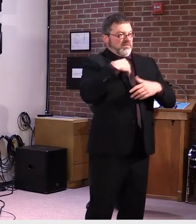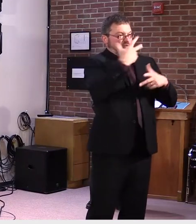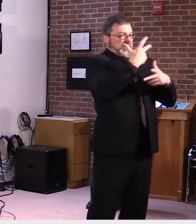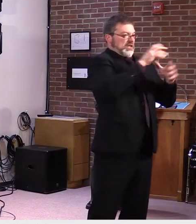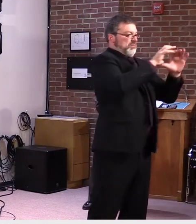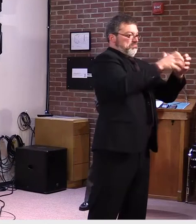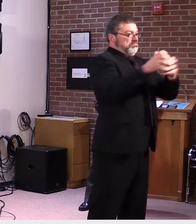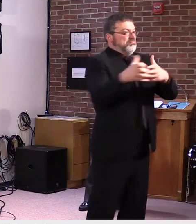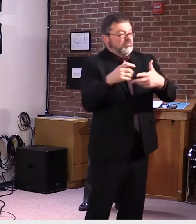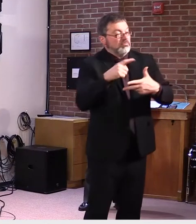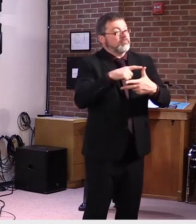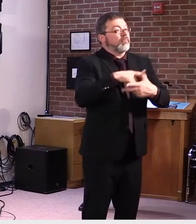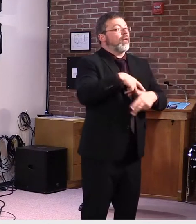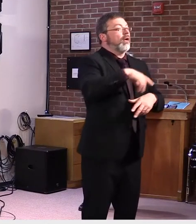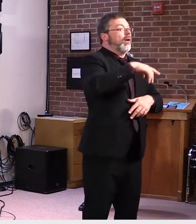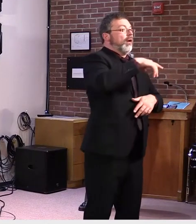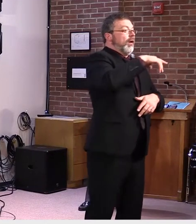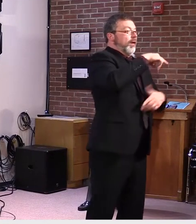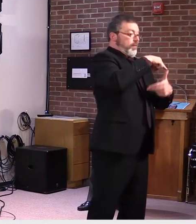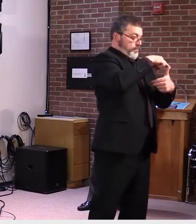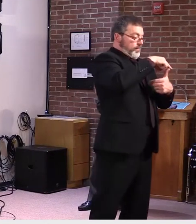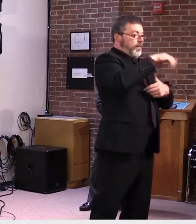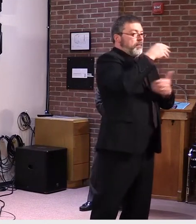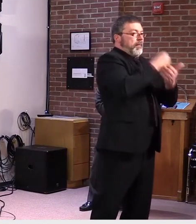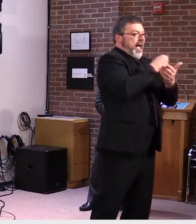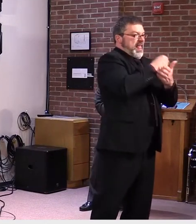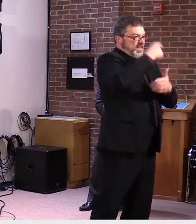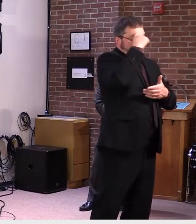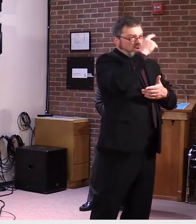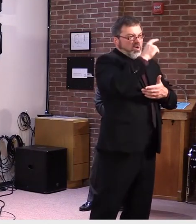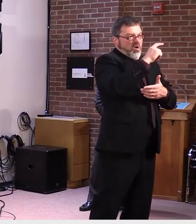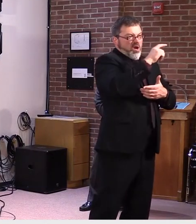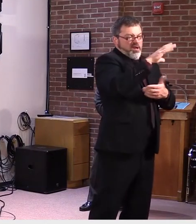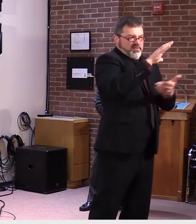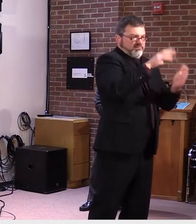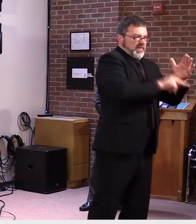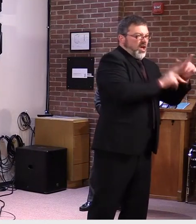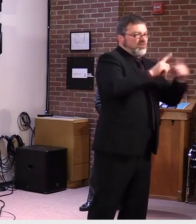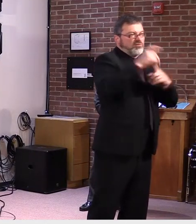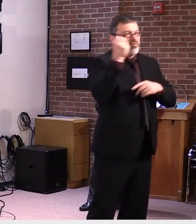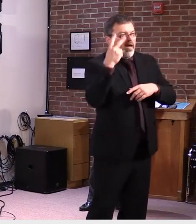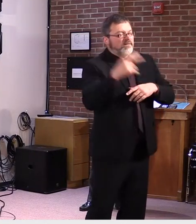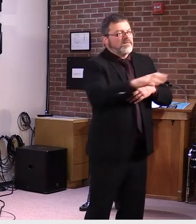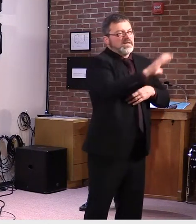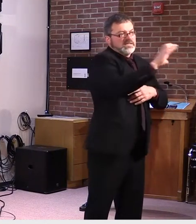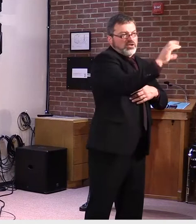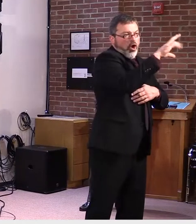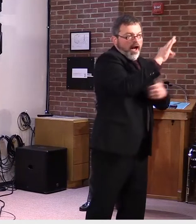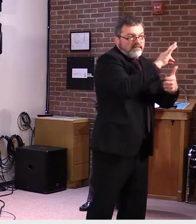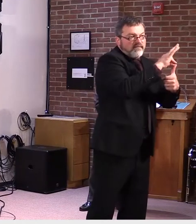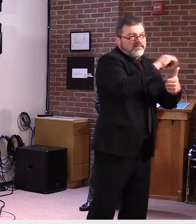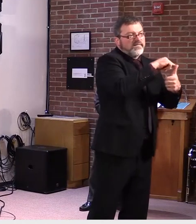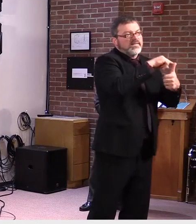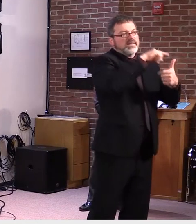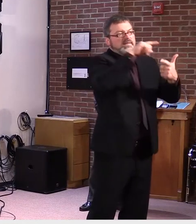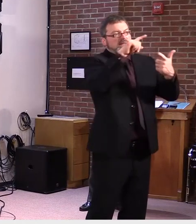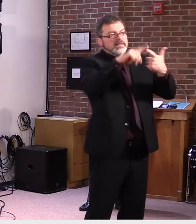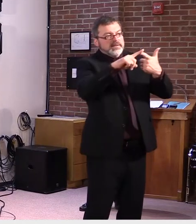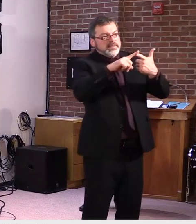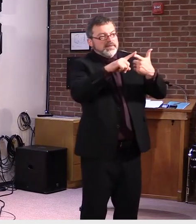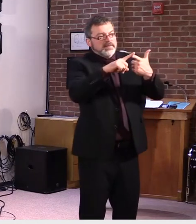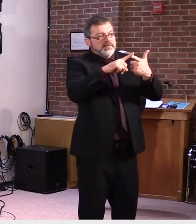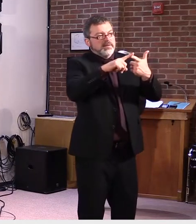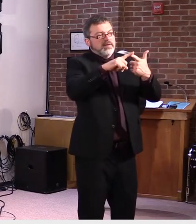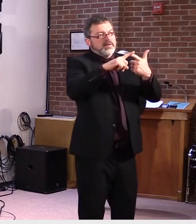Fund or CRF, the Elementary and Secondary Schools Emergency Relief Funds or ESSER, and the Governor's